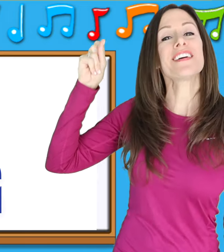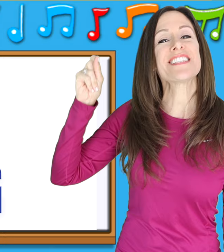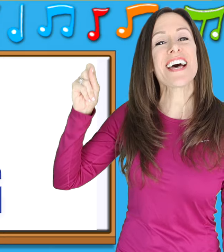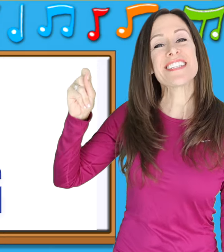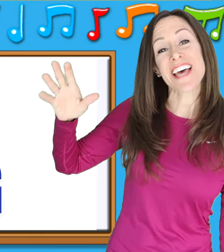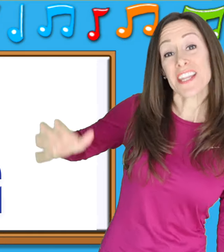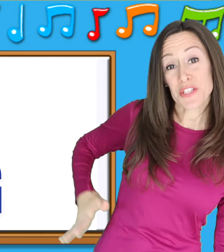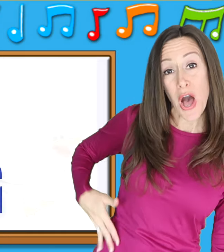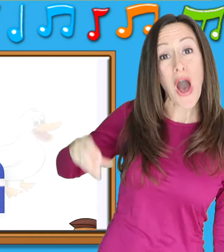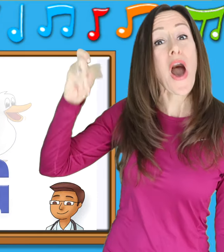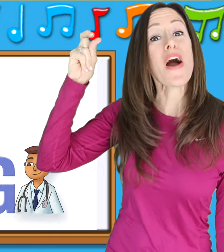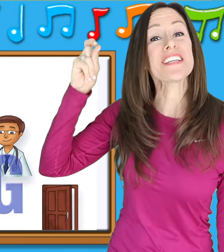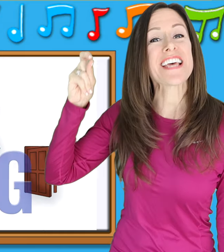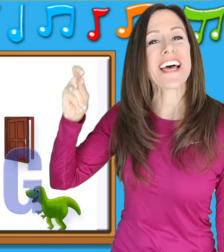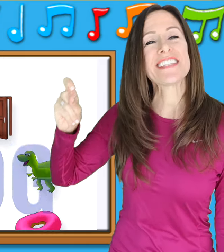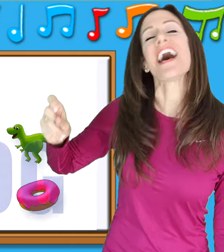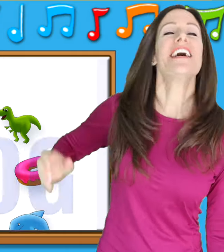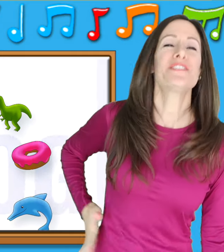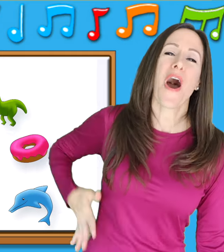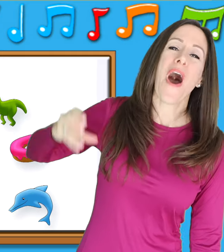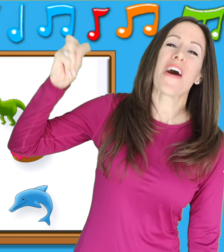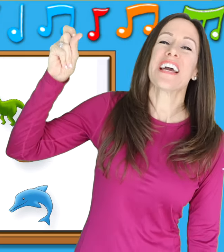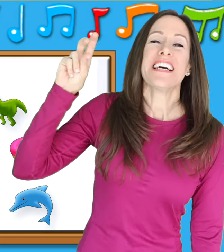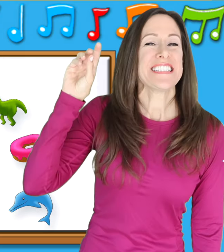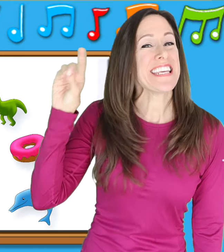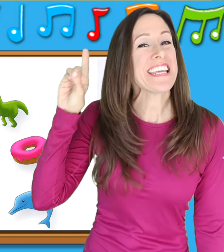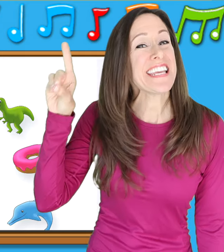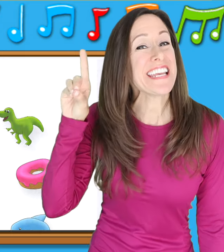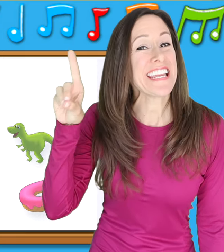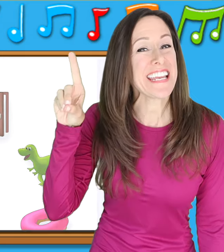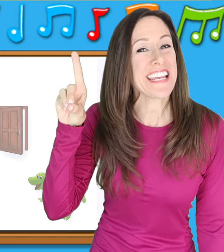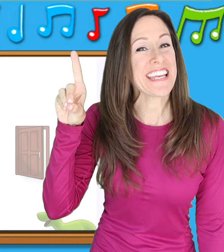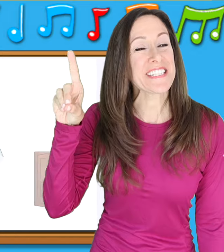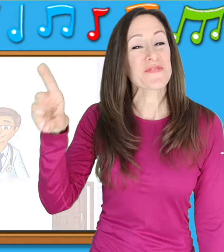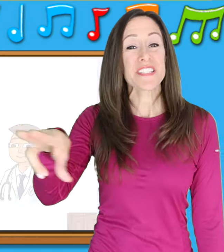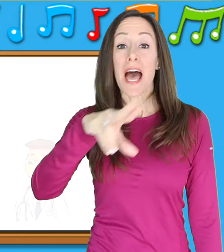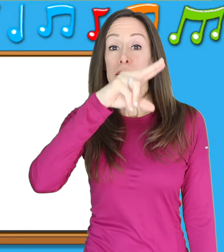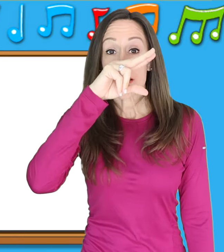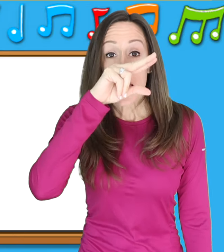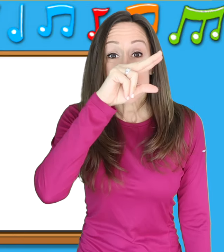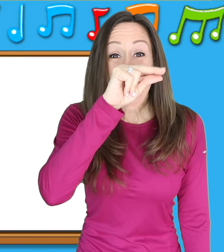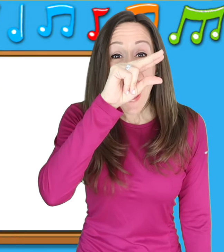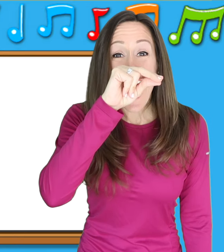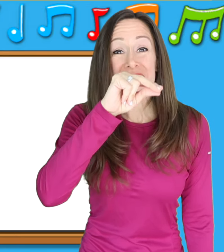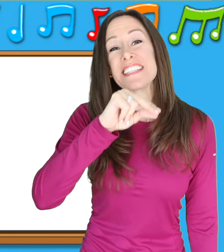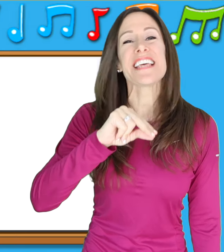d-d-dog, d-d-dog D is for d-d-dog, d